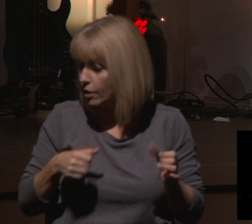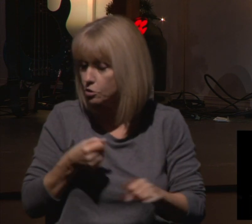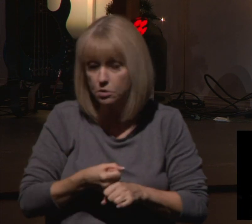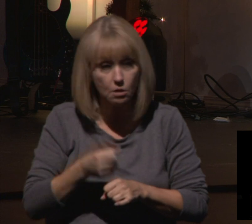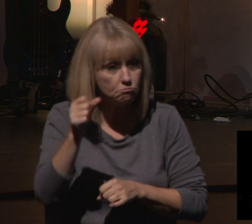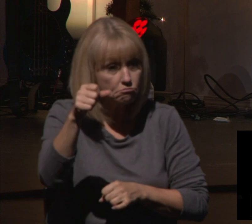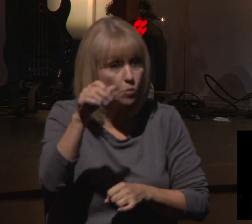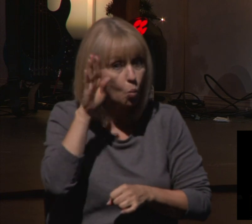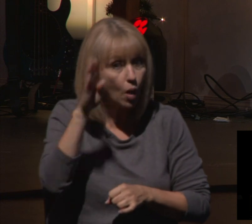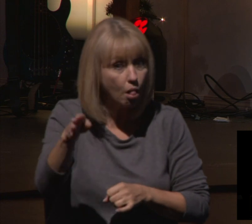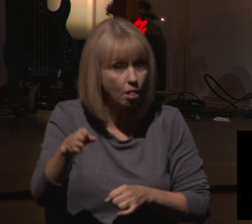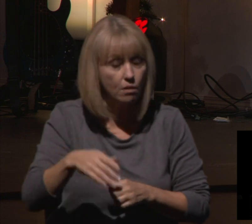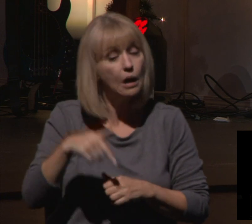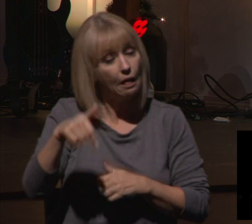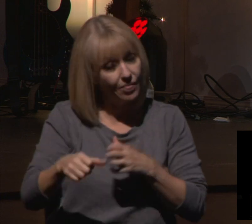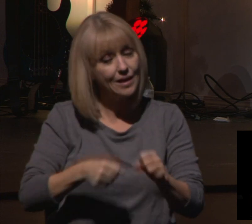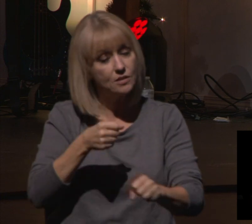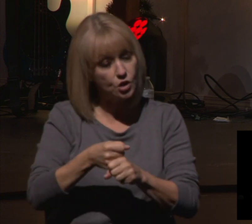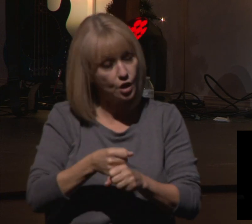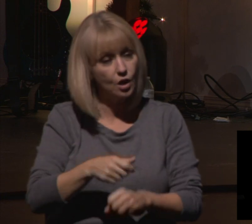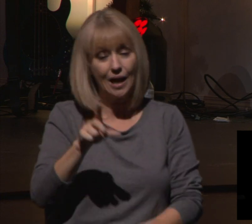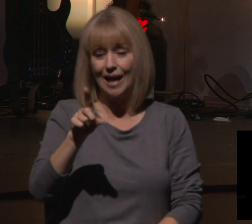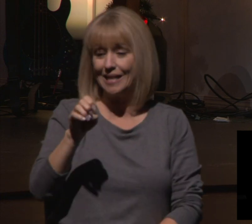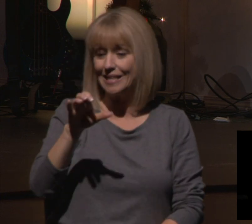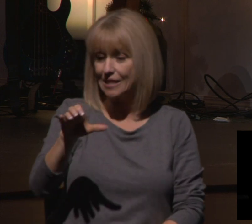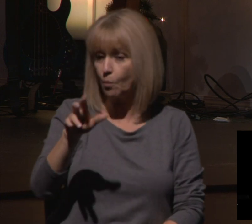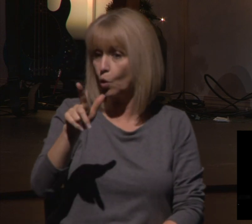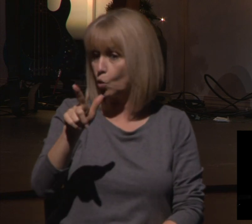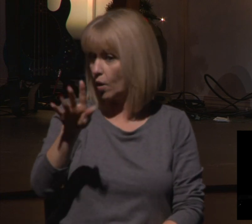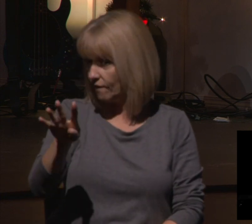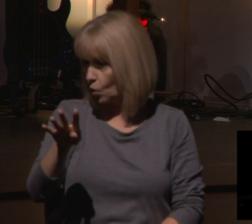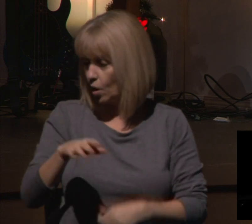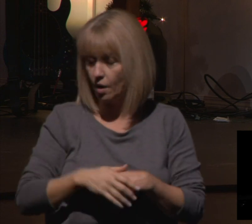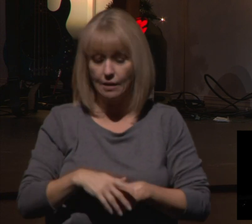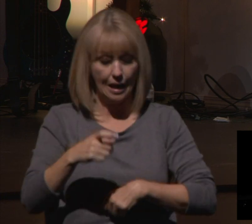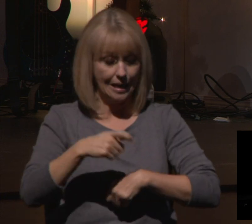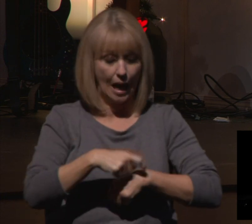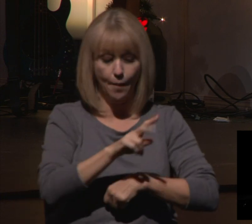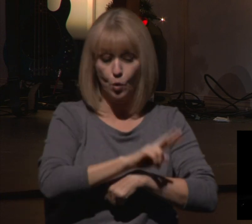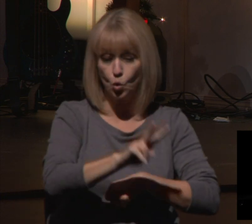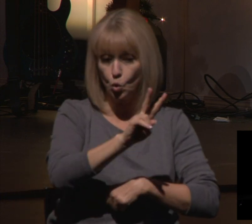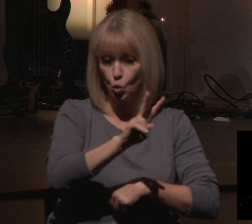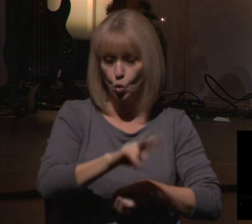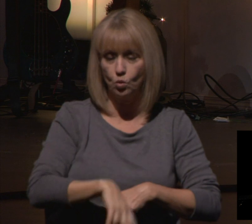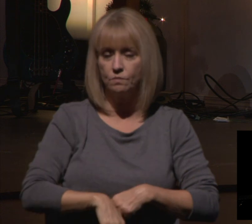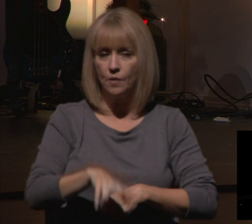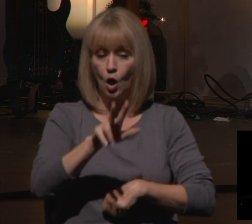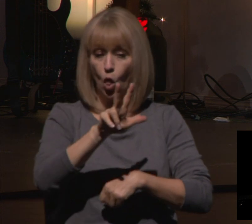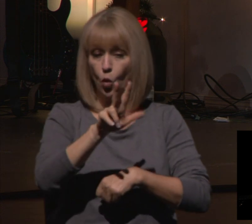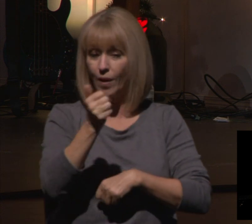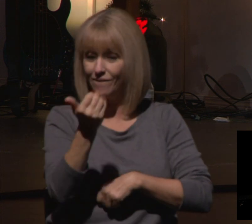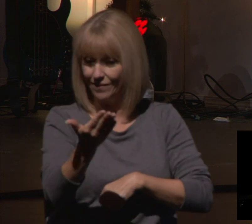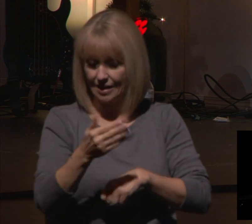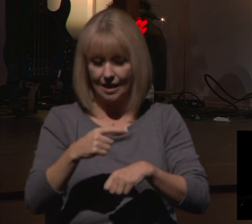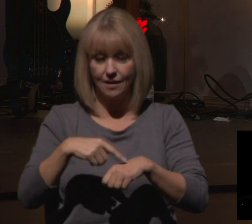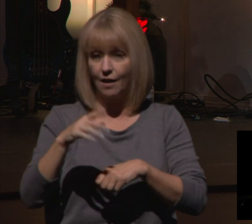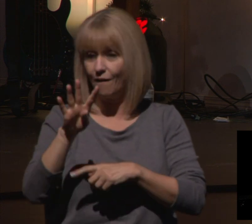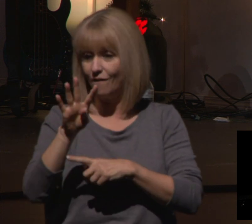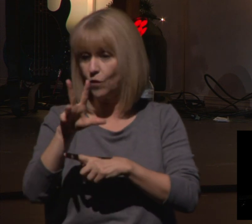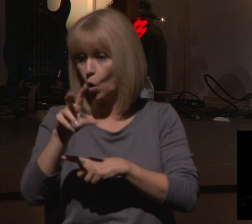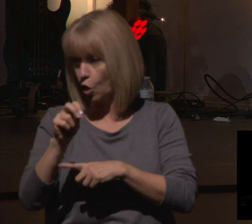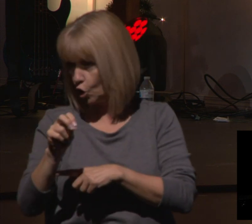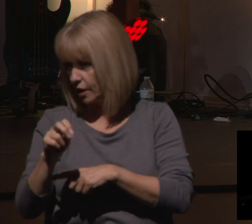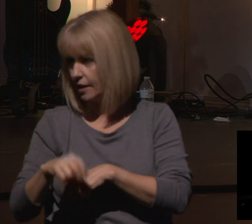on Christmas Eve again this year, on December the 24th. We've got a service at 2 o'clock, 315, 430, 6, and